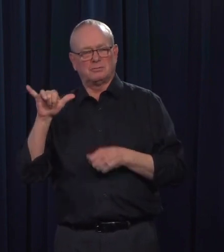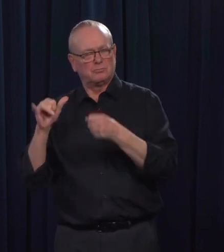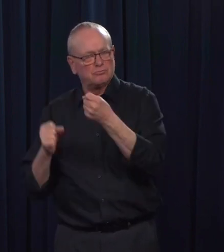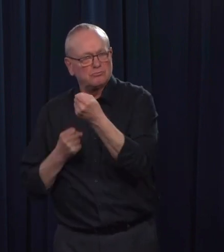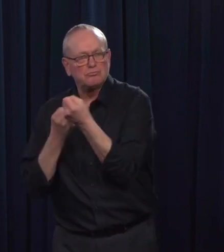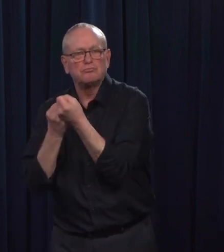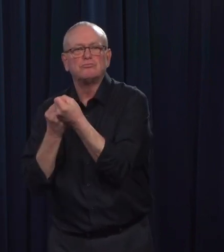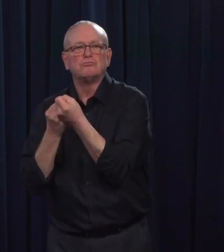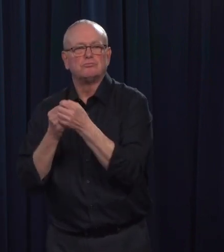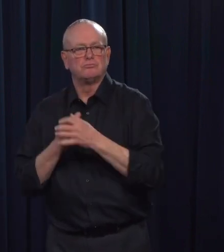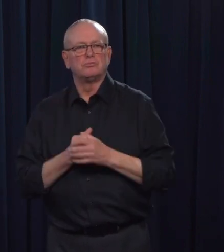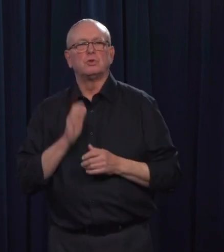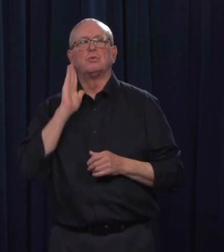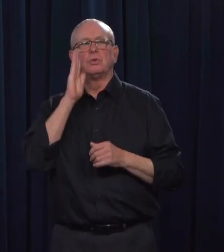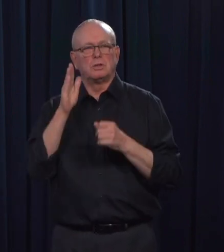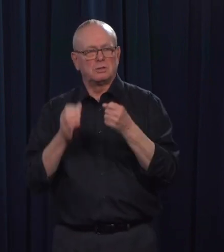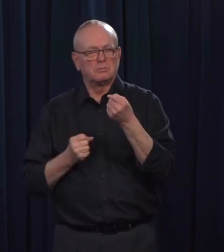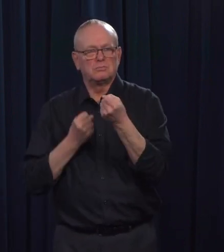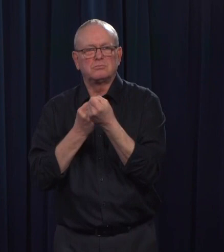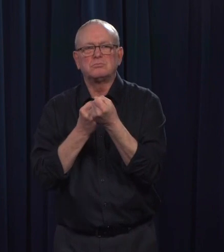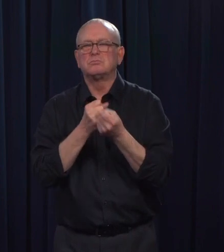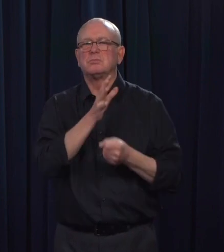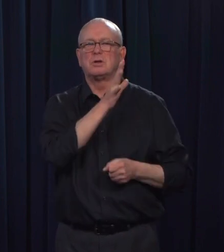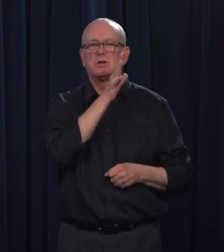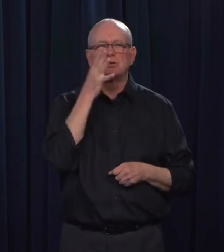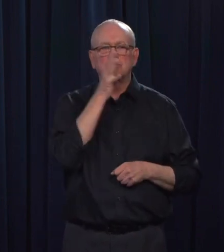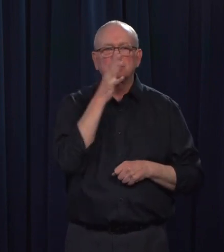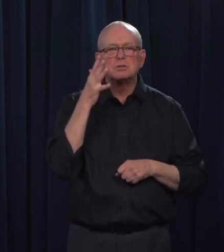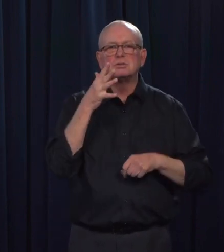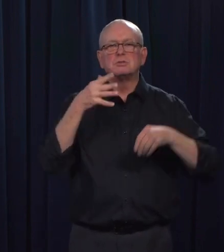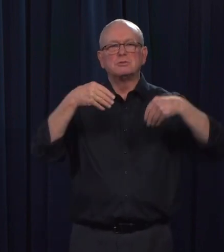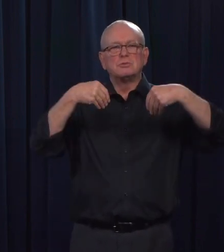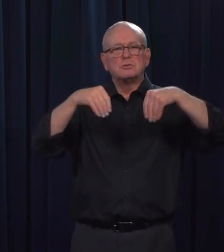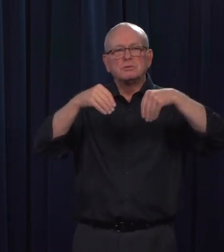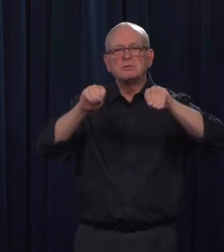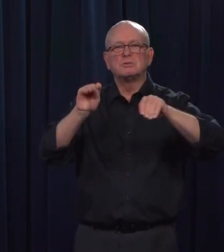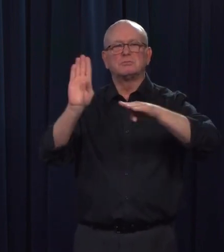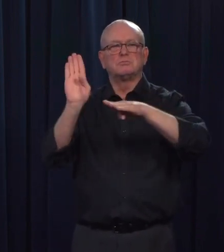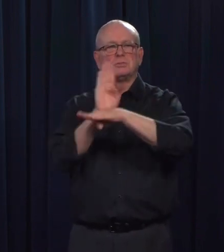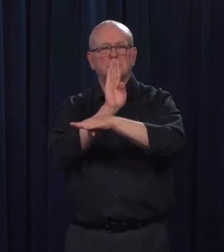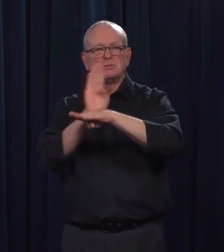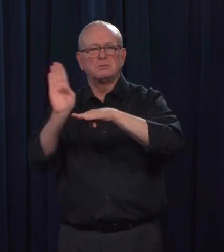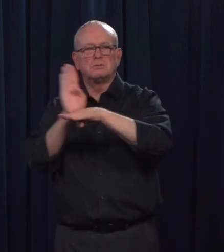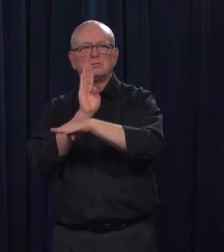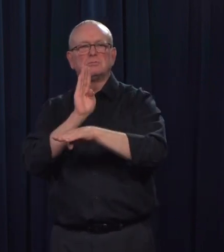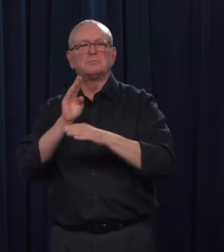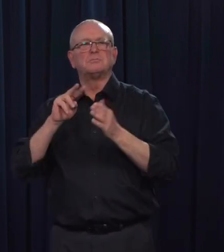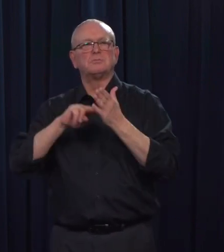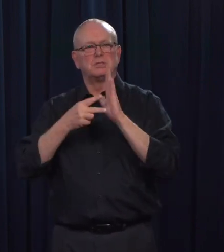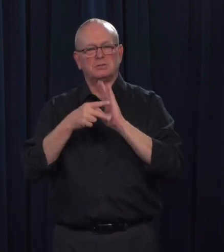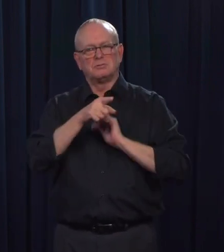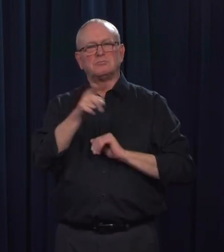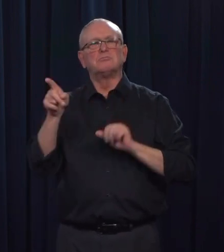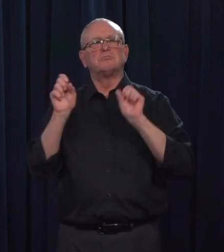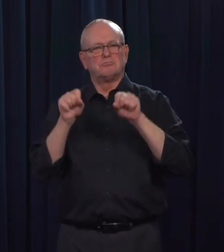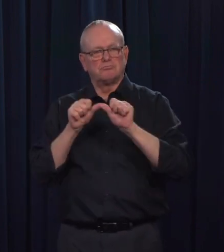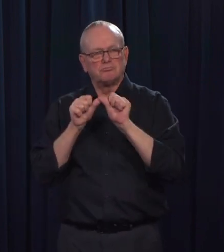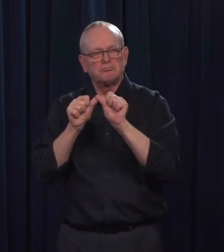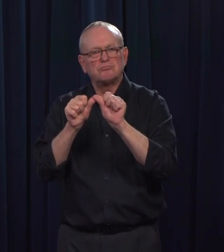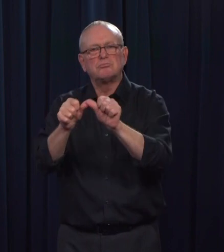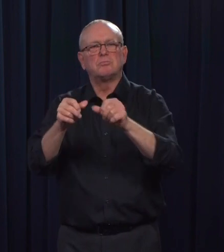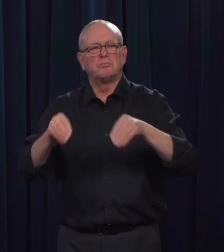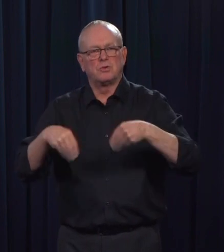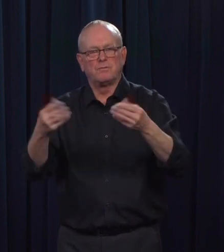businesses to help them continue to provide safe, accessible and affordable food for all Albertans. In Alberta, this has